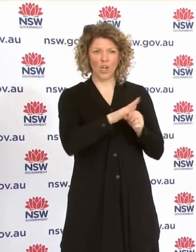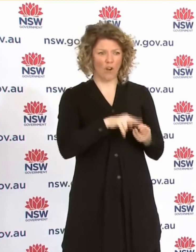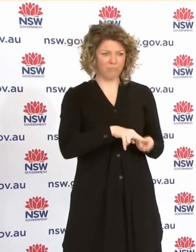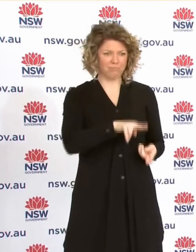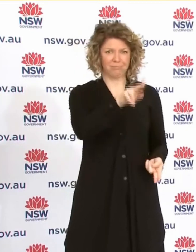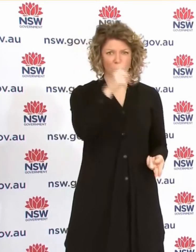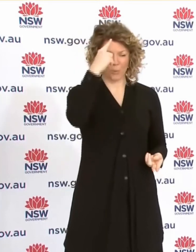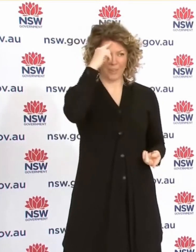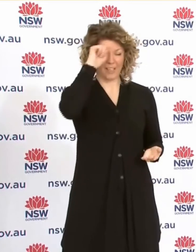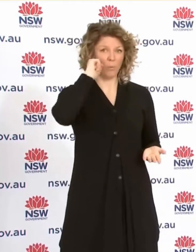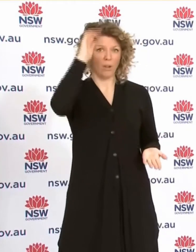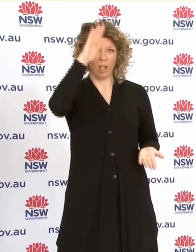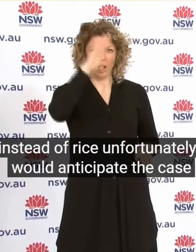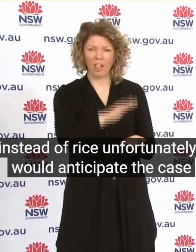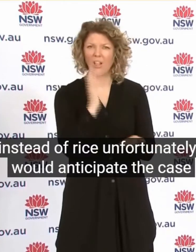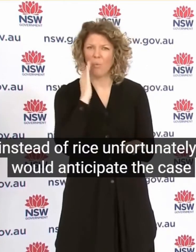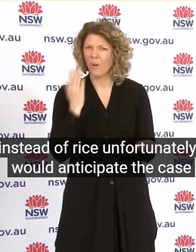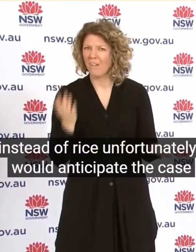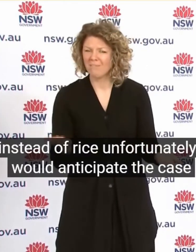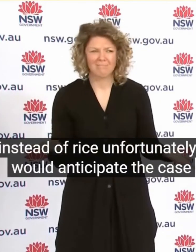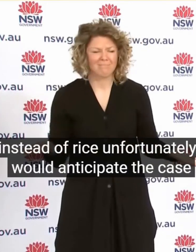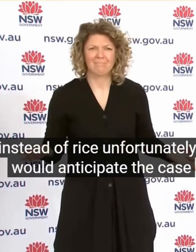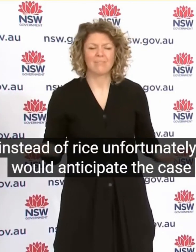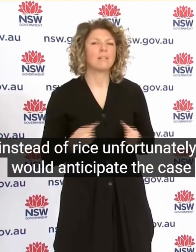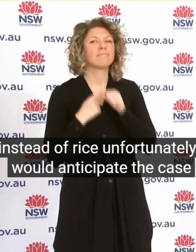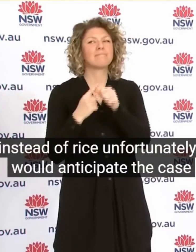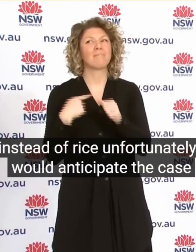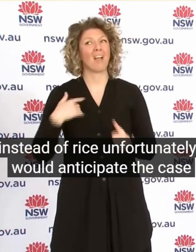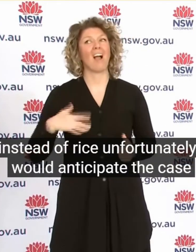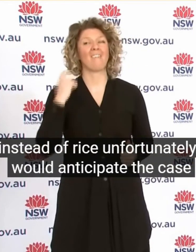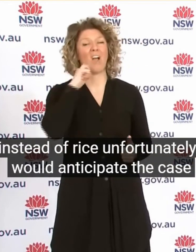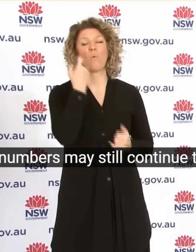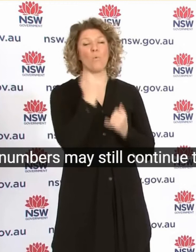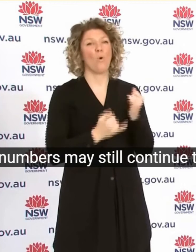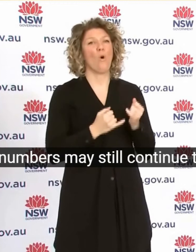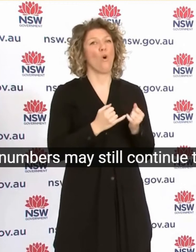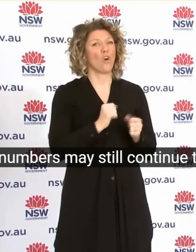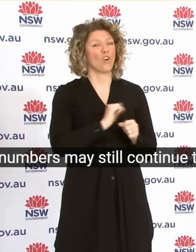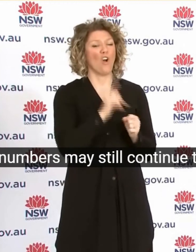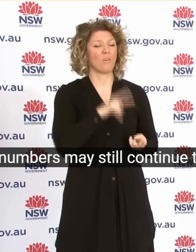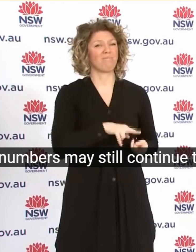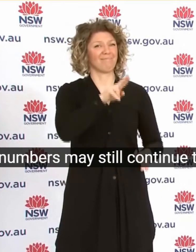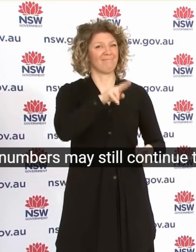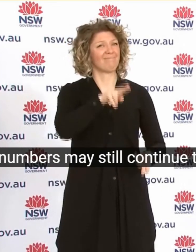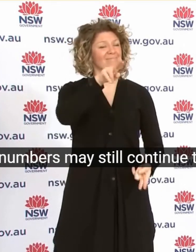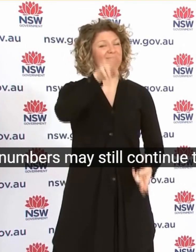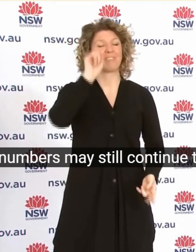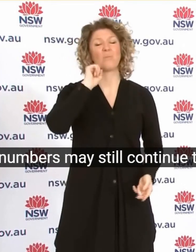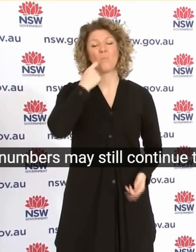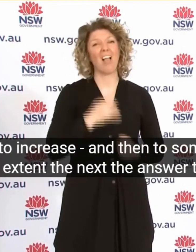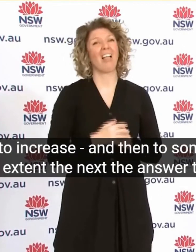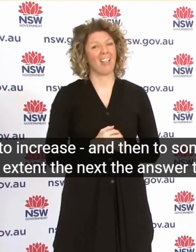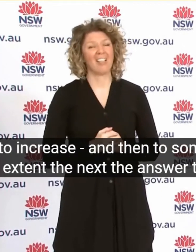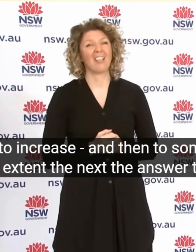Unfortunately I Would Anticipate The Case Numbers May Still Continue To Increase And Then To Some Extent